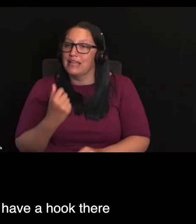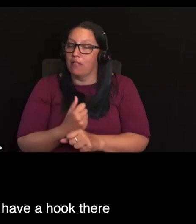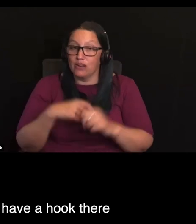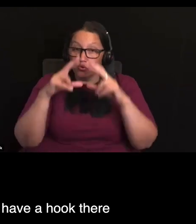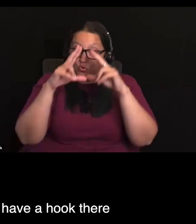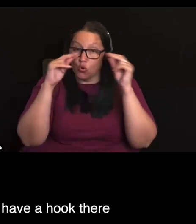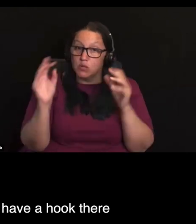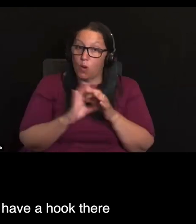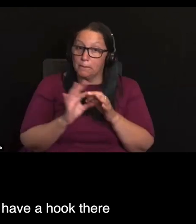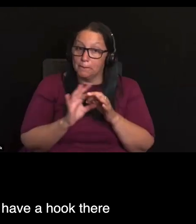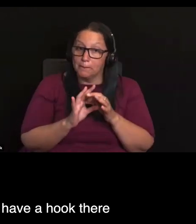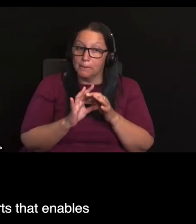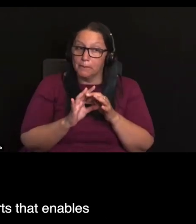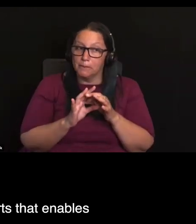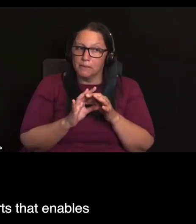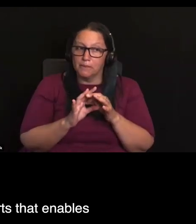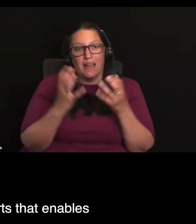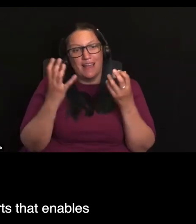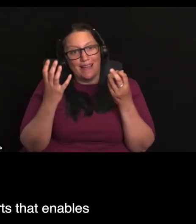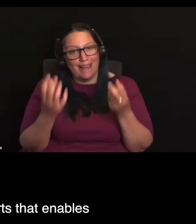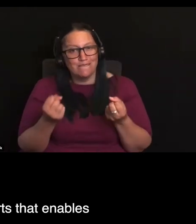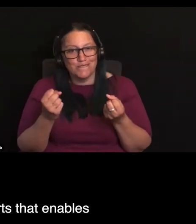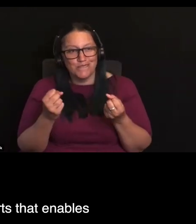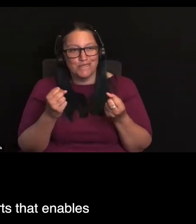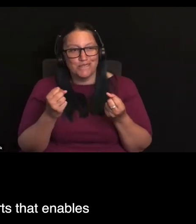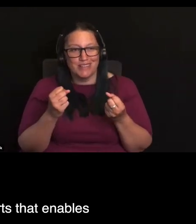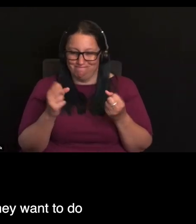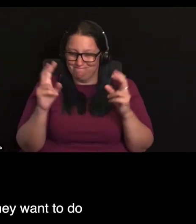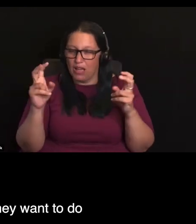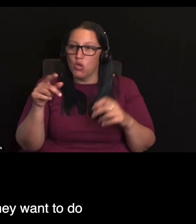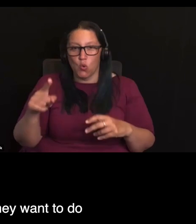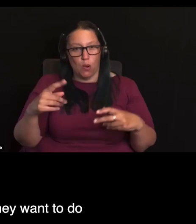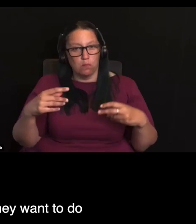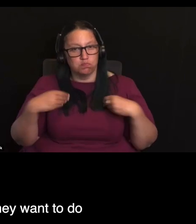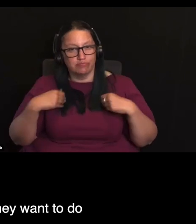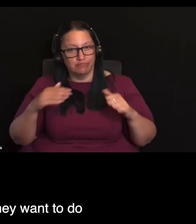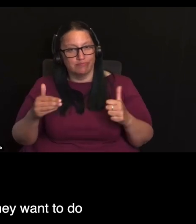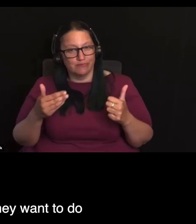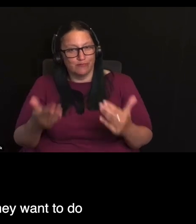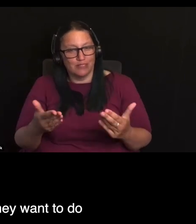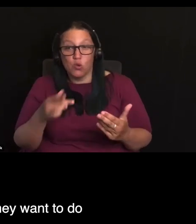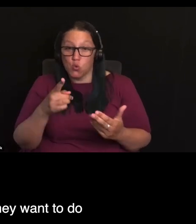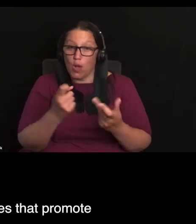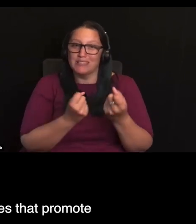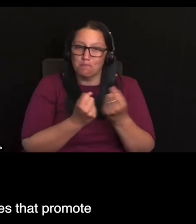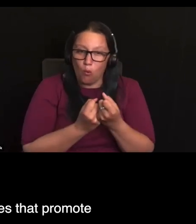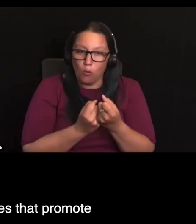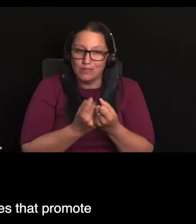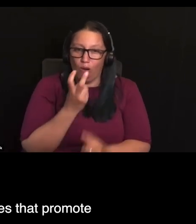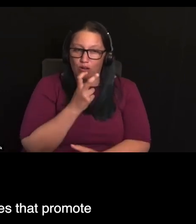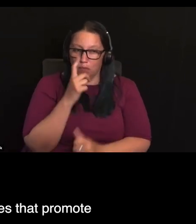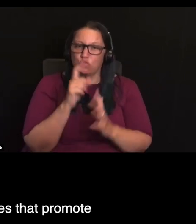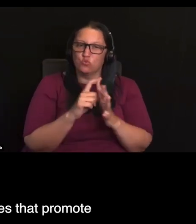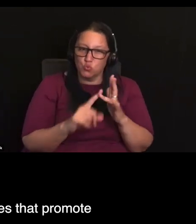we have a hook there, if you like, of the provider supports and enables older people to do the things they want to do, including to